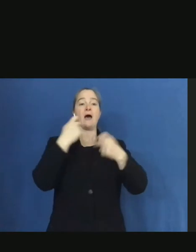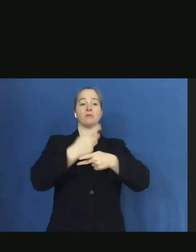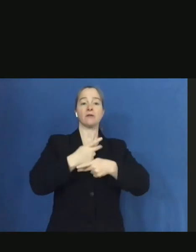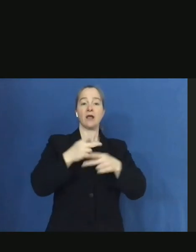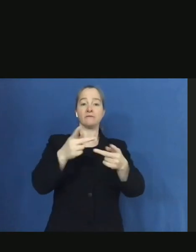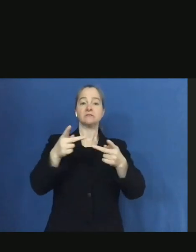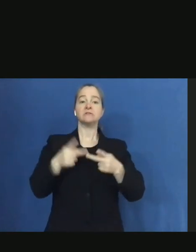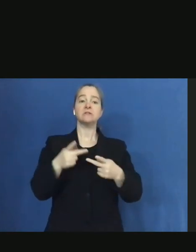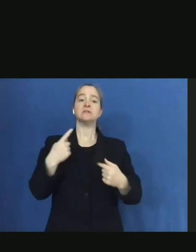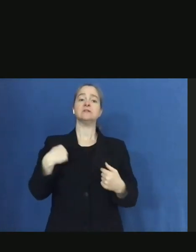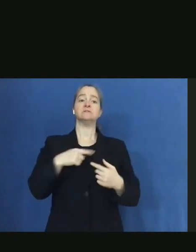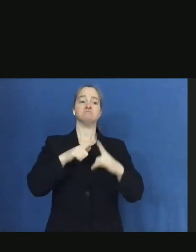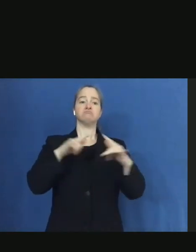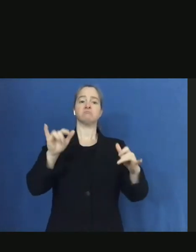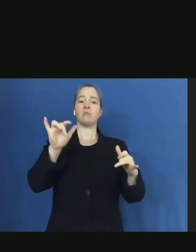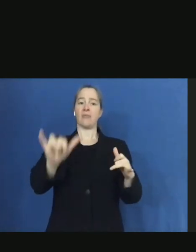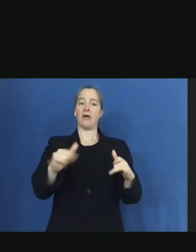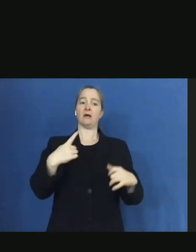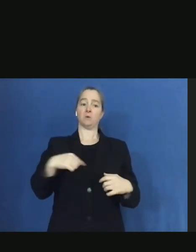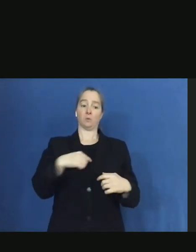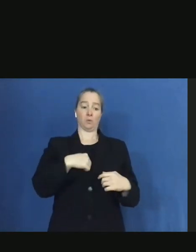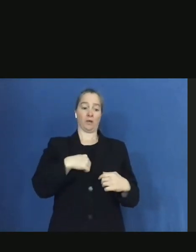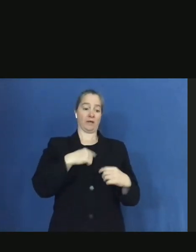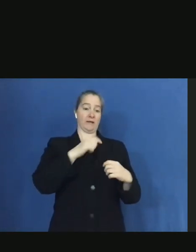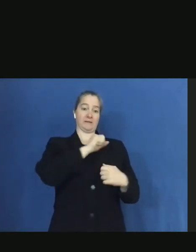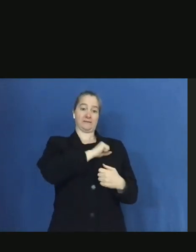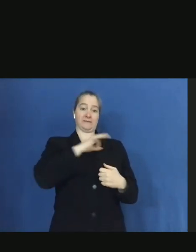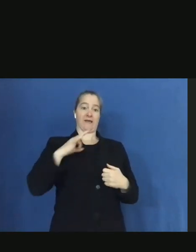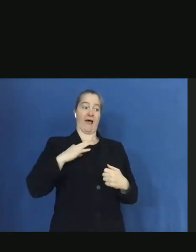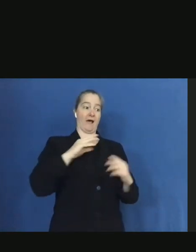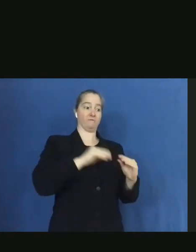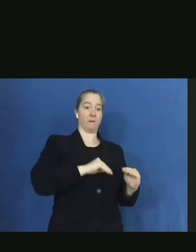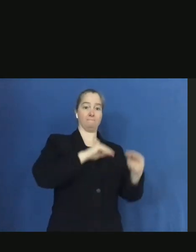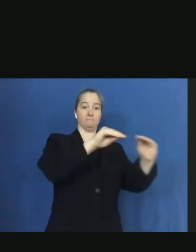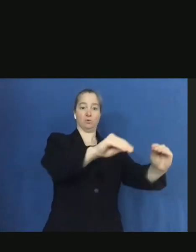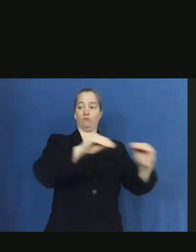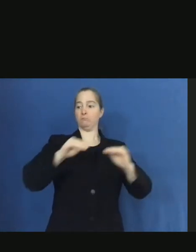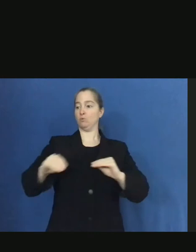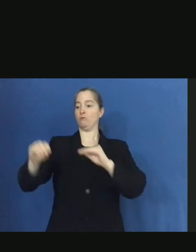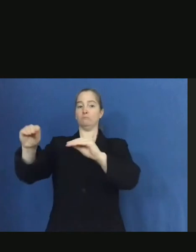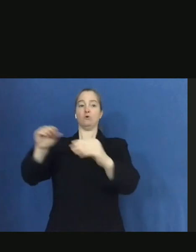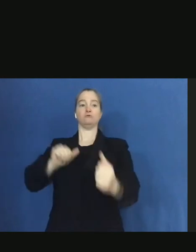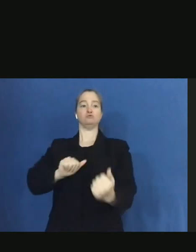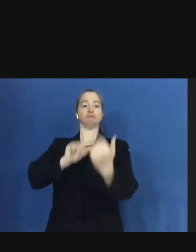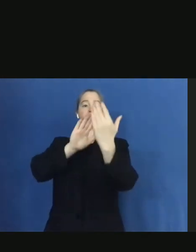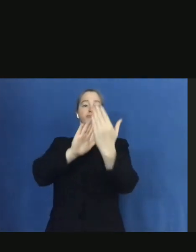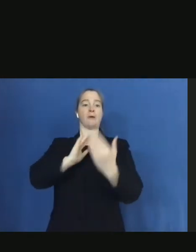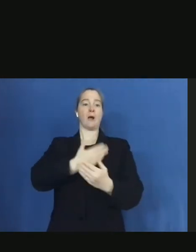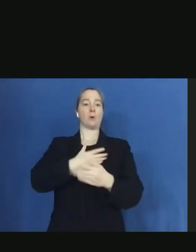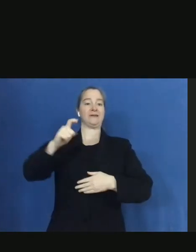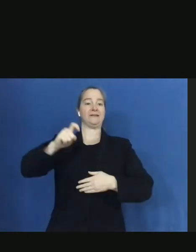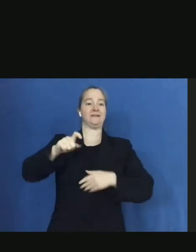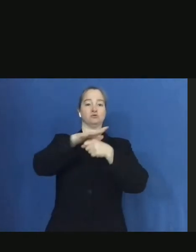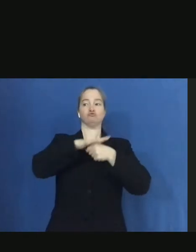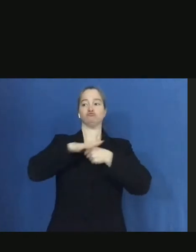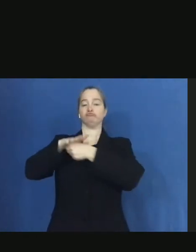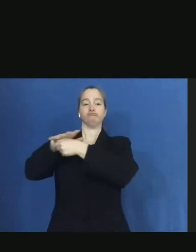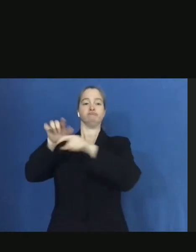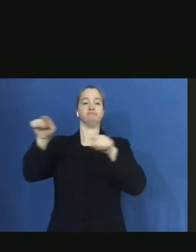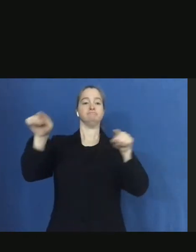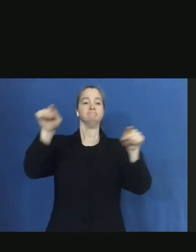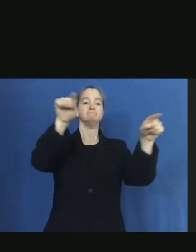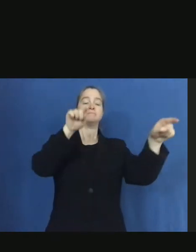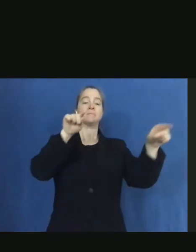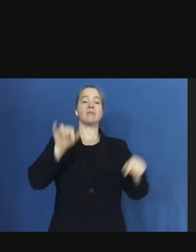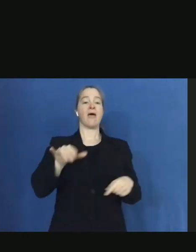during the storm to address the specific regional needs. And again, the 511pa.com is a continued resource for you for the